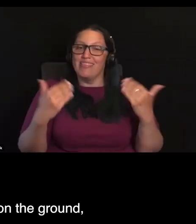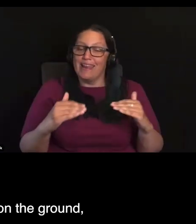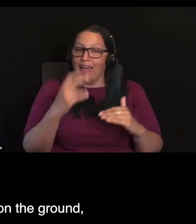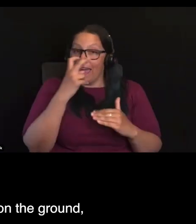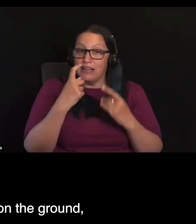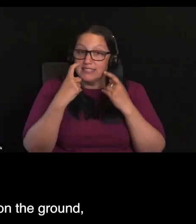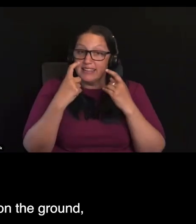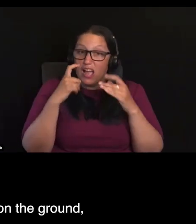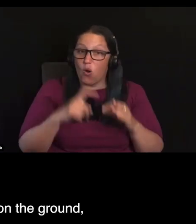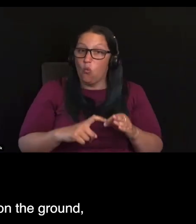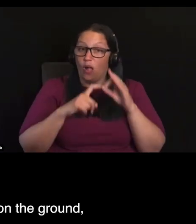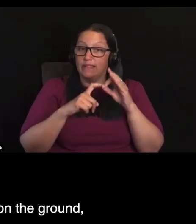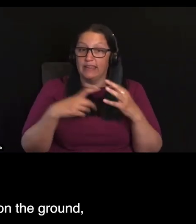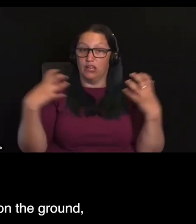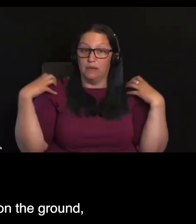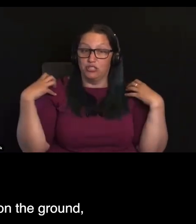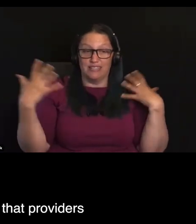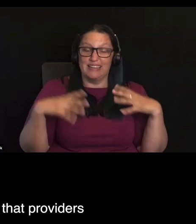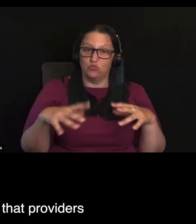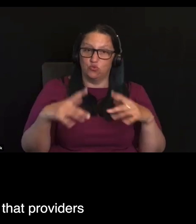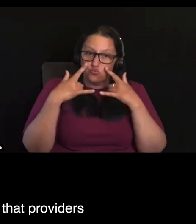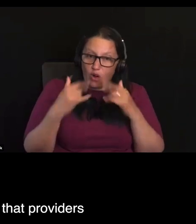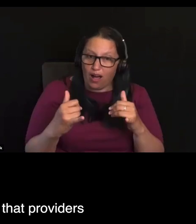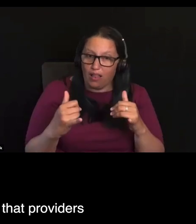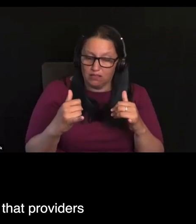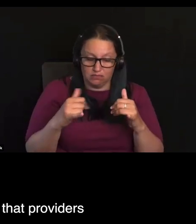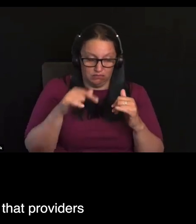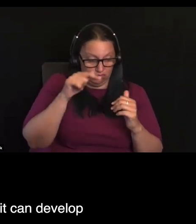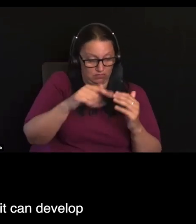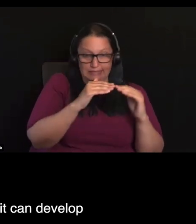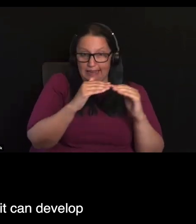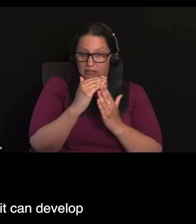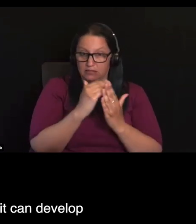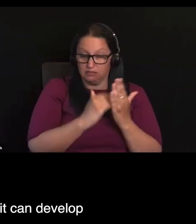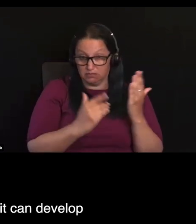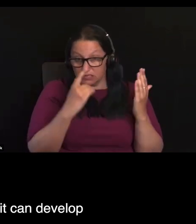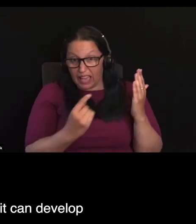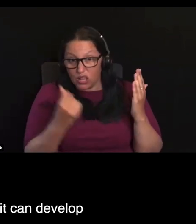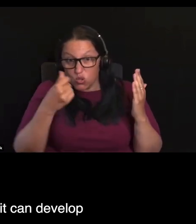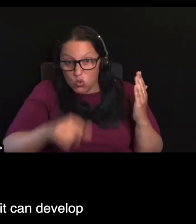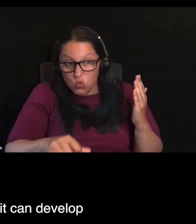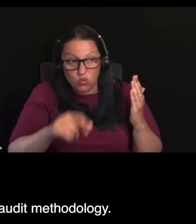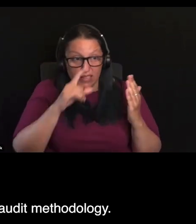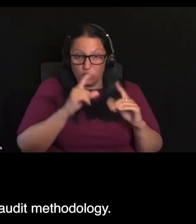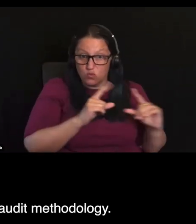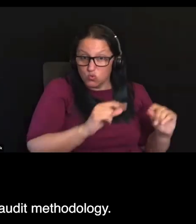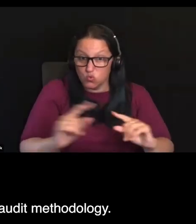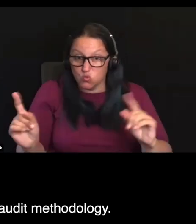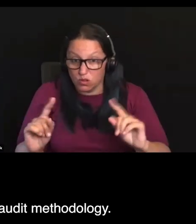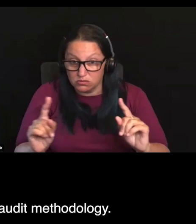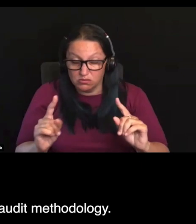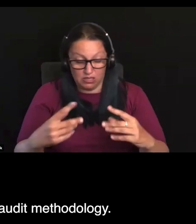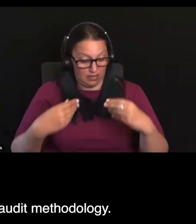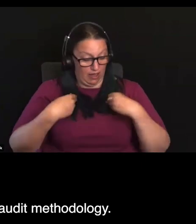understand, is it assessable on the ground? What are the types of evidence that providers are required to provide? So that it can develop a really